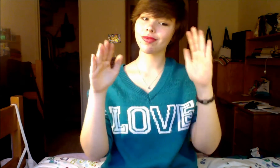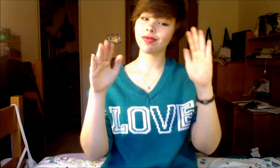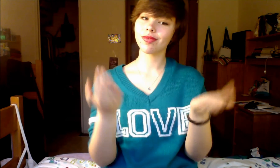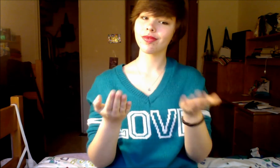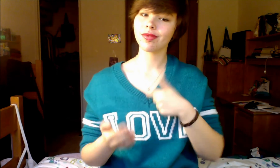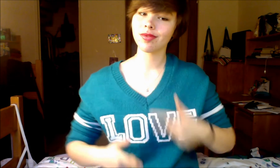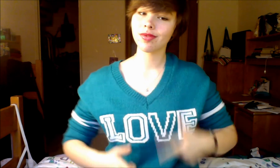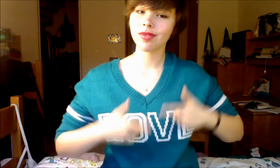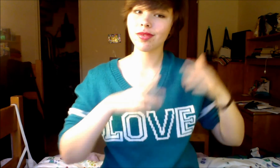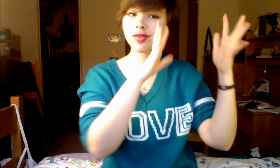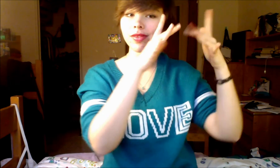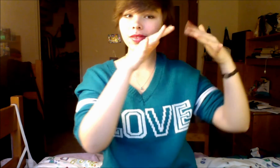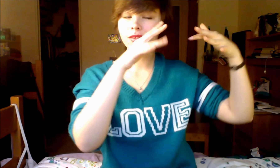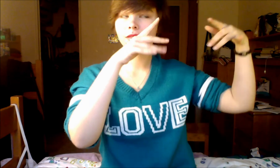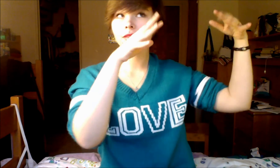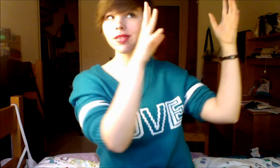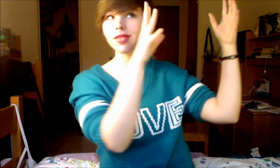Let me live that fantasy